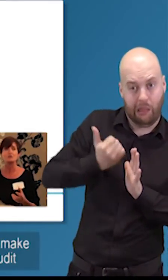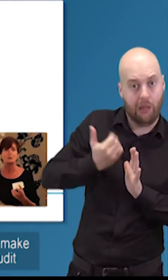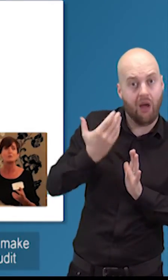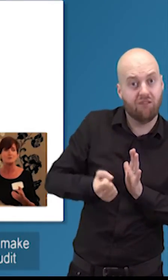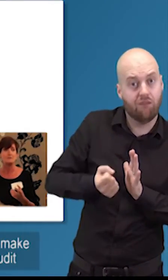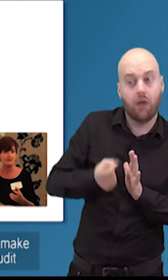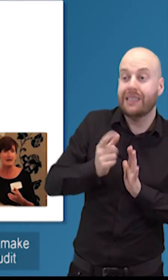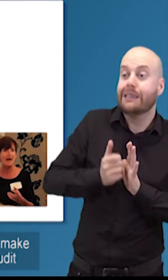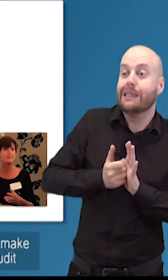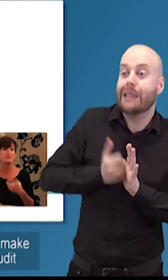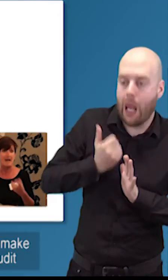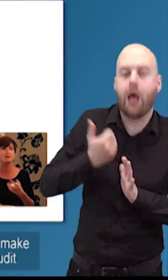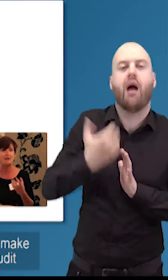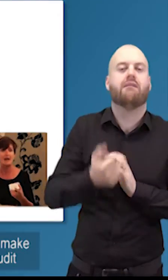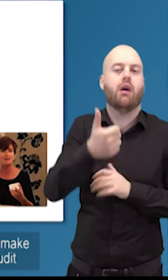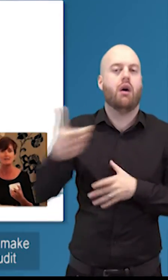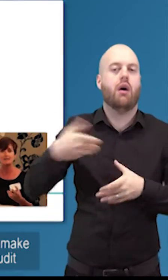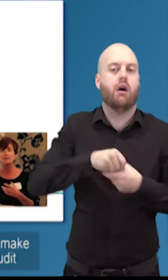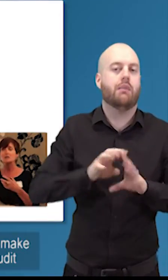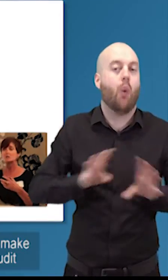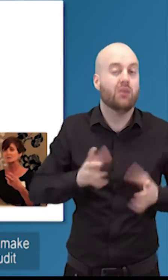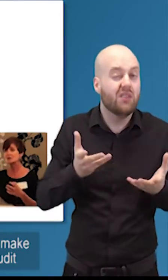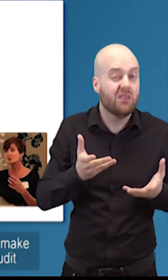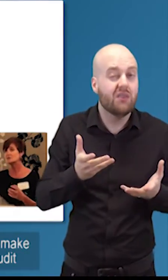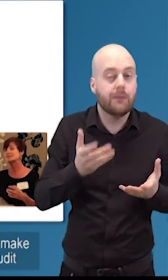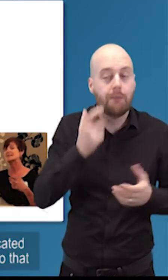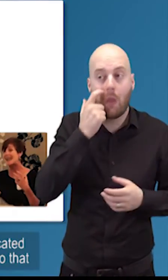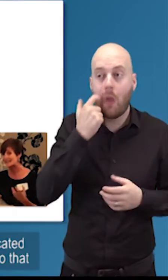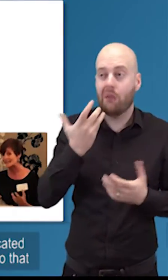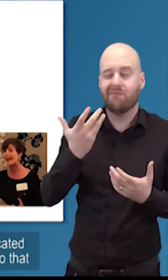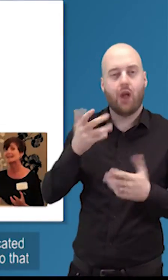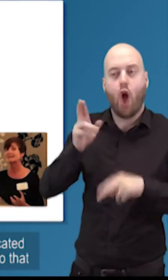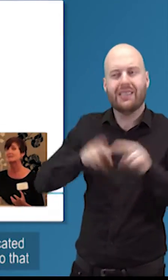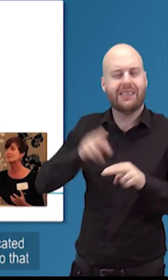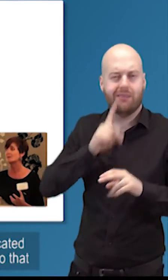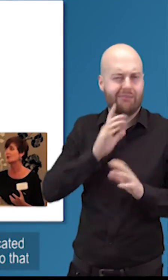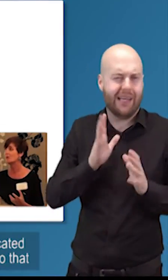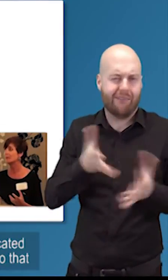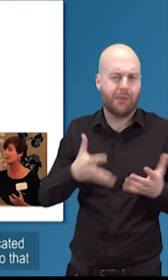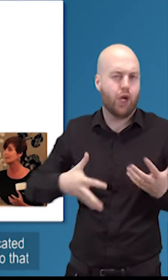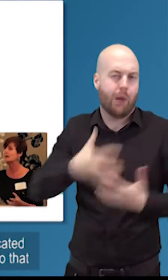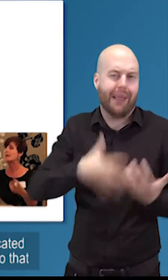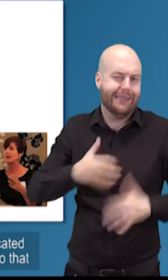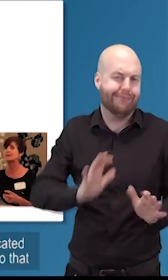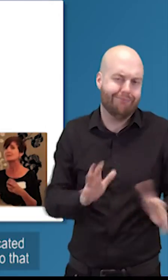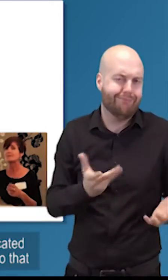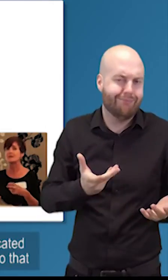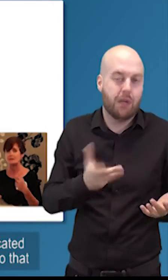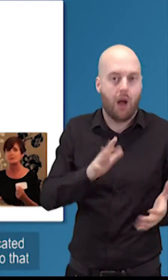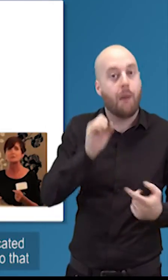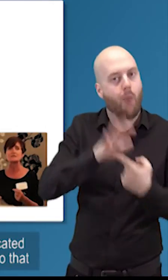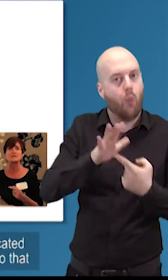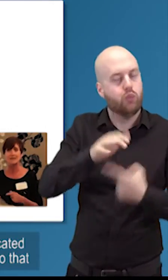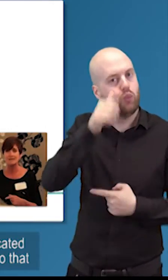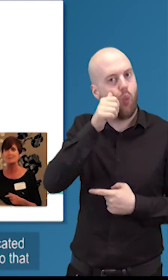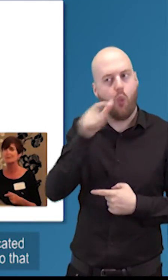skills you need on your board to make that happen to help that happen so a skills audit doesn't necessarily need to be something complicated but it is something